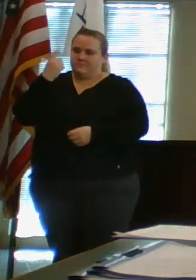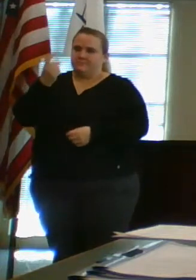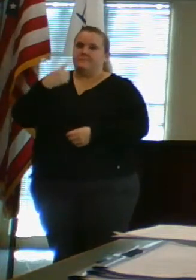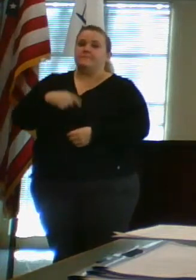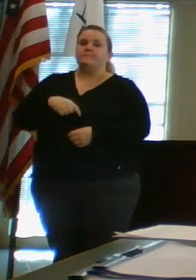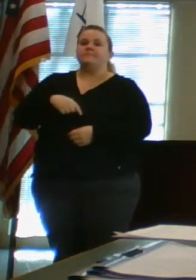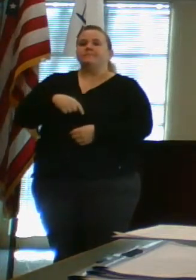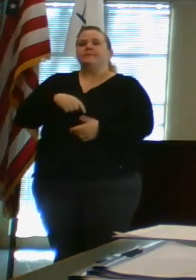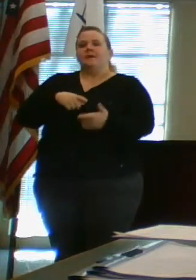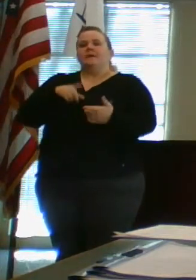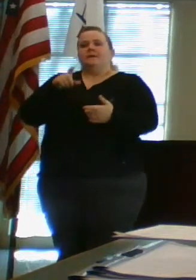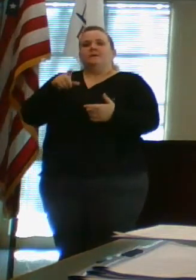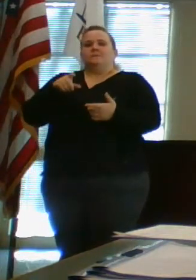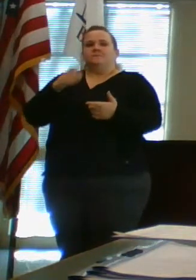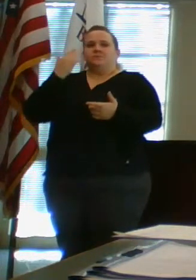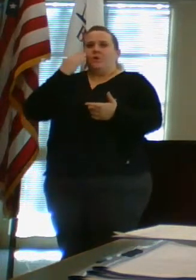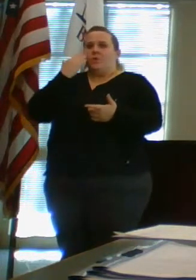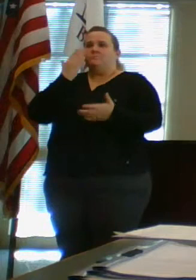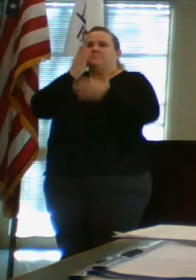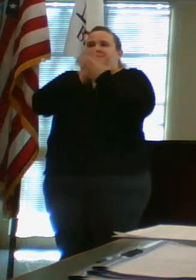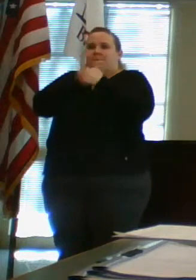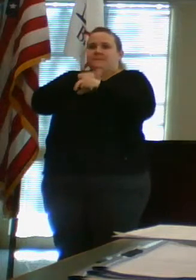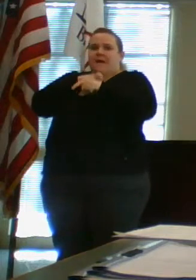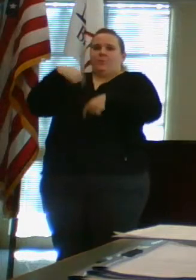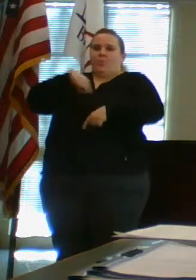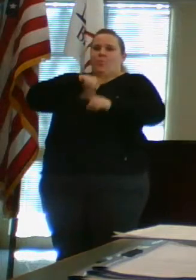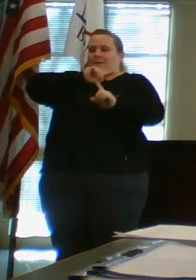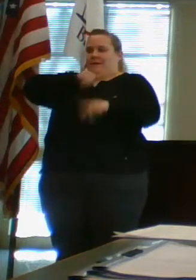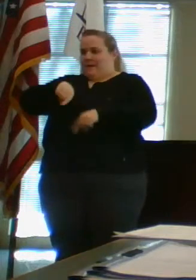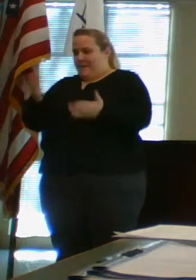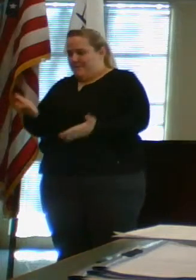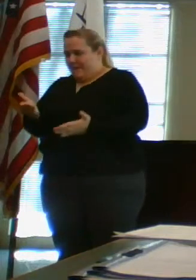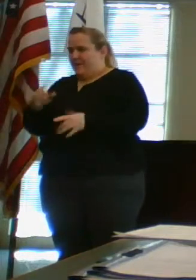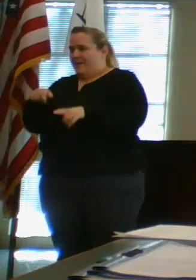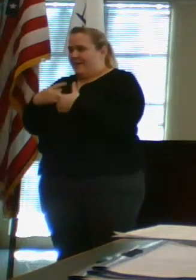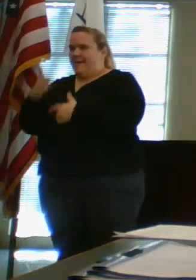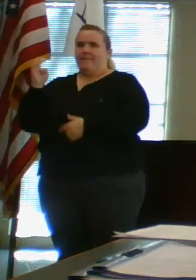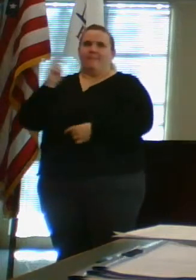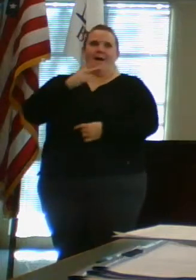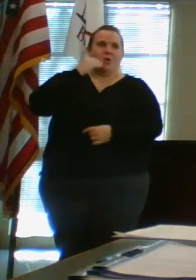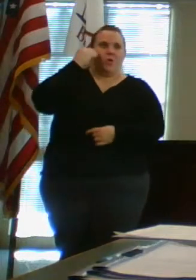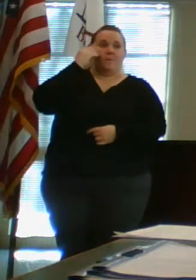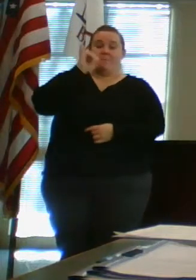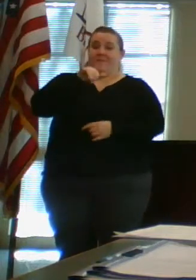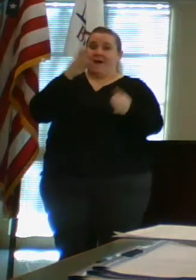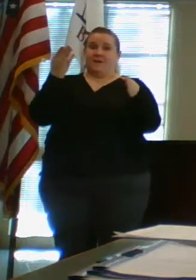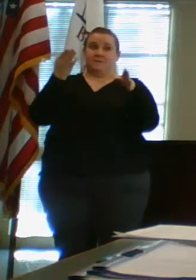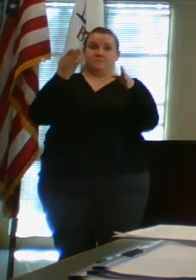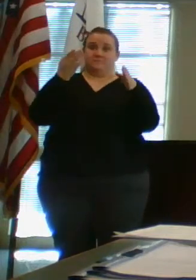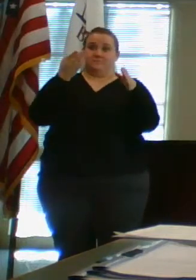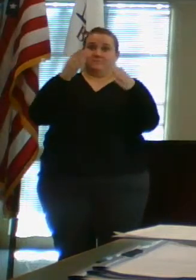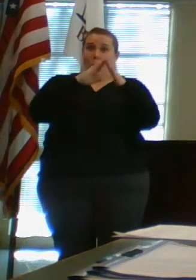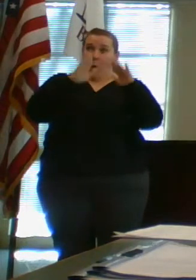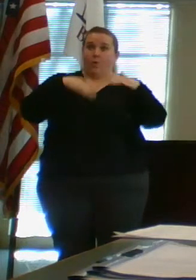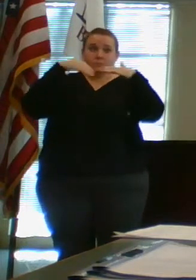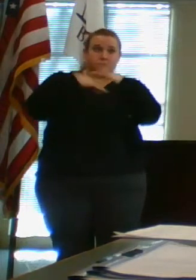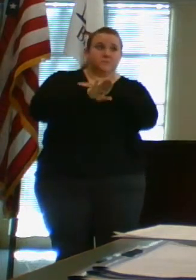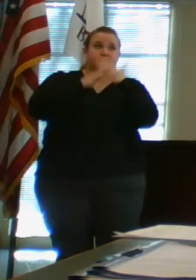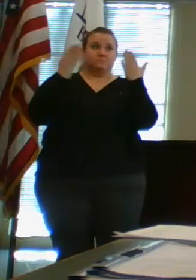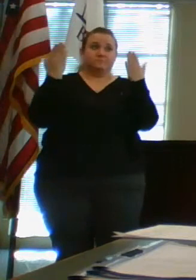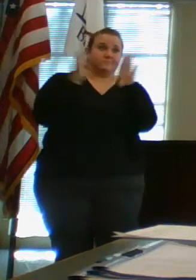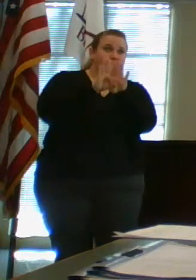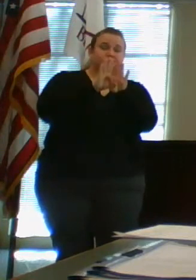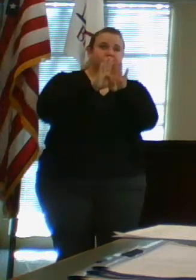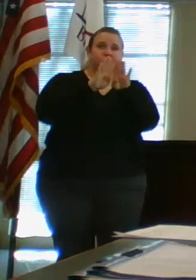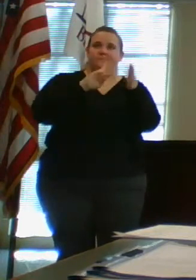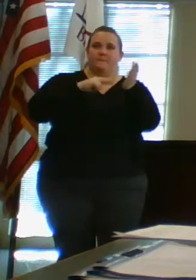It's just a little time that we get out to come here and go back home. Once that door is closed and you're at home and